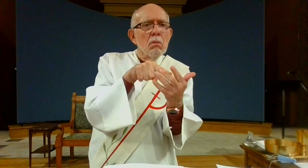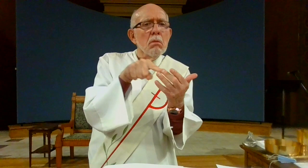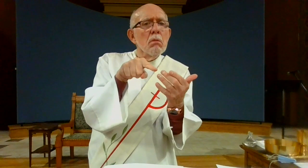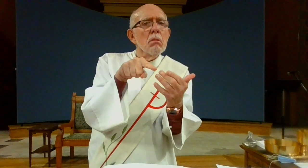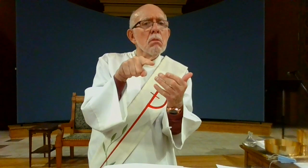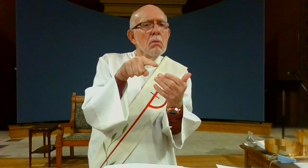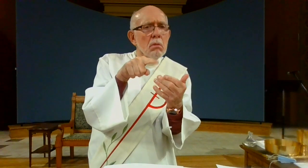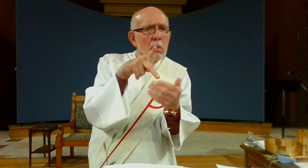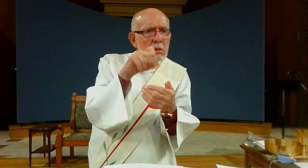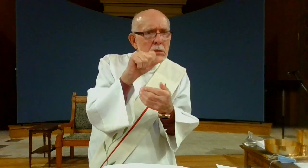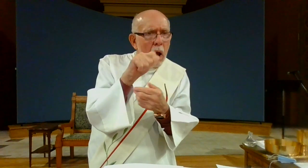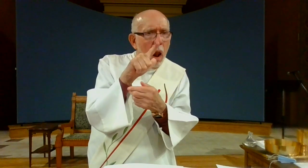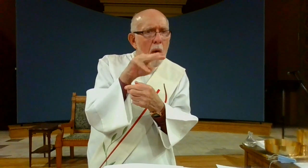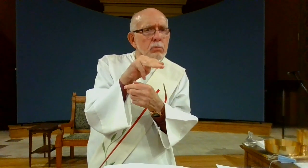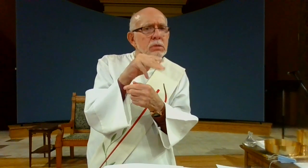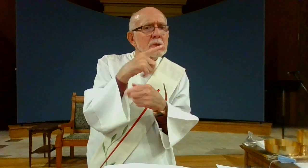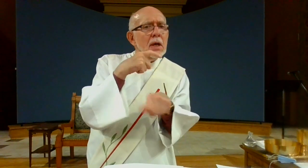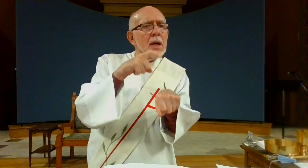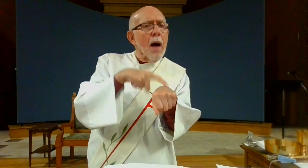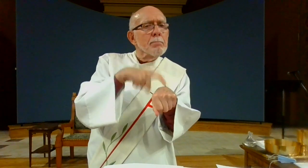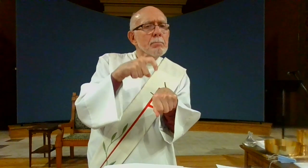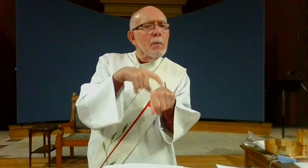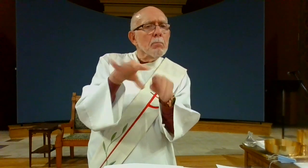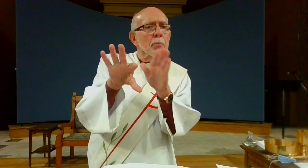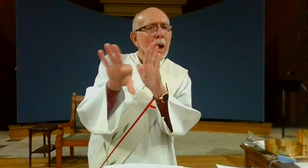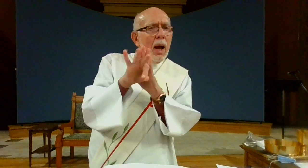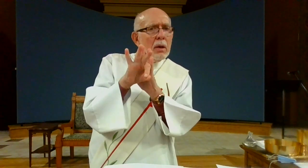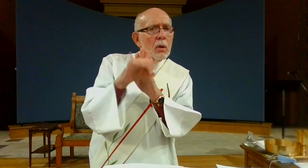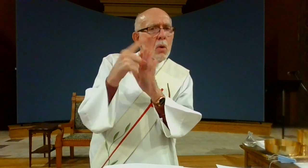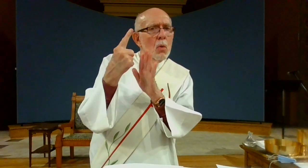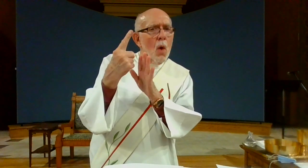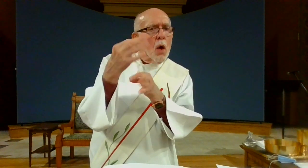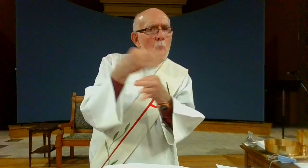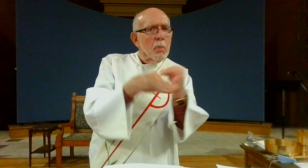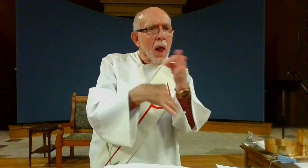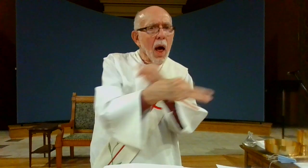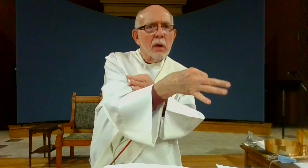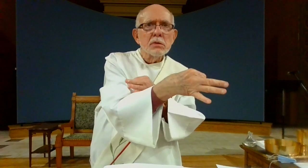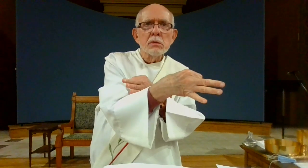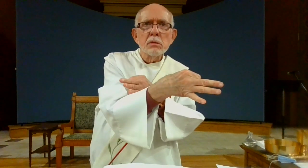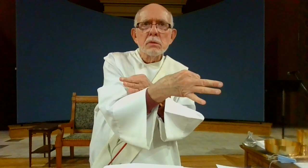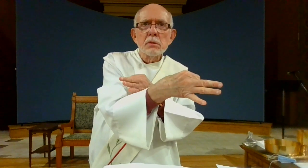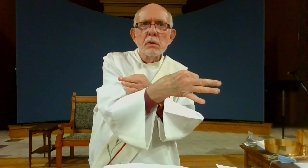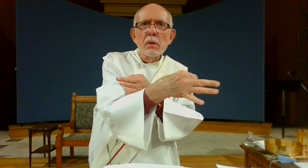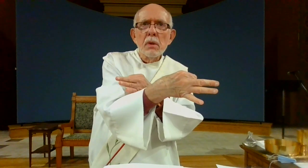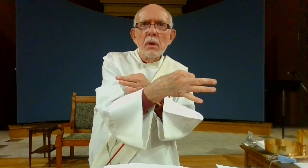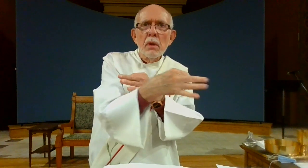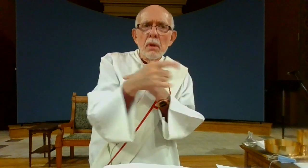and realized in the psalms it said that he should be replaced